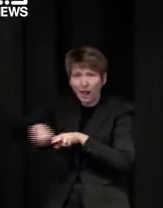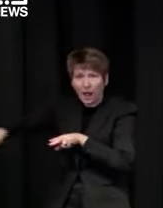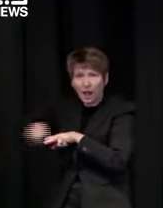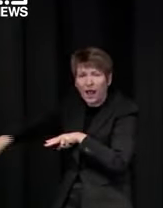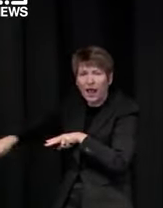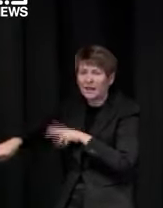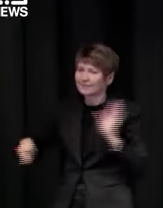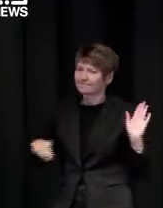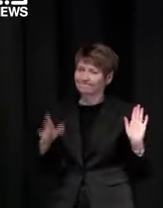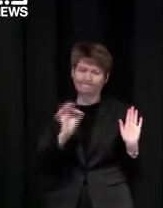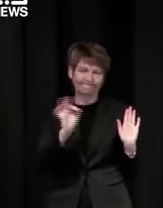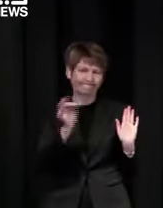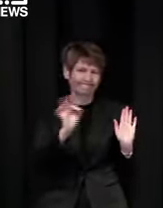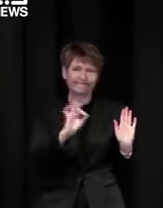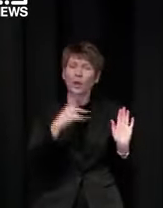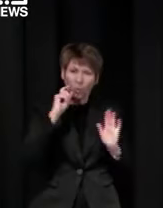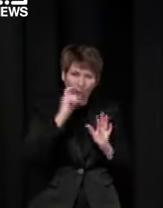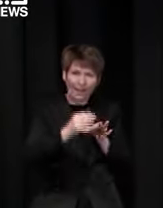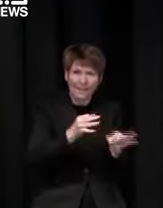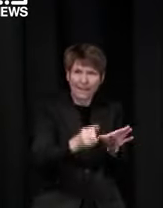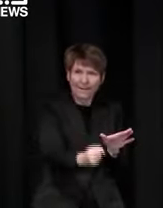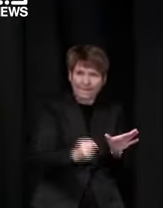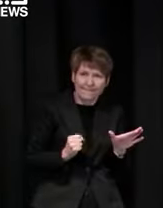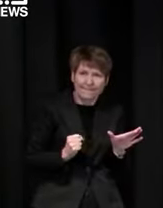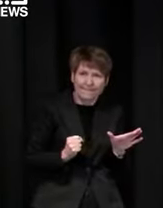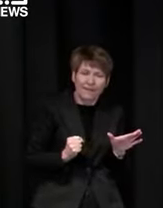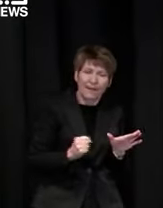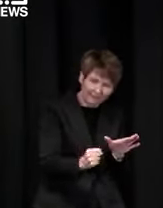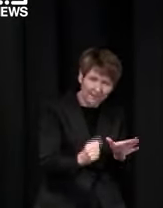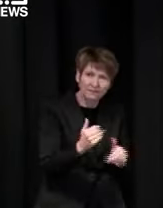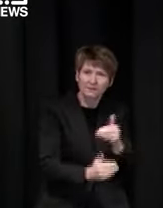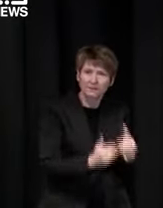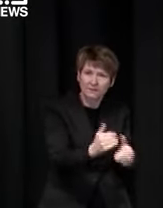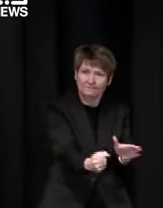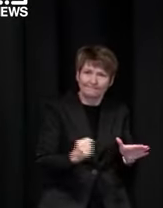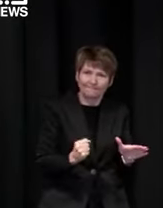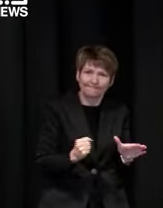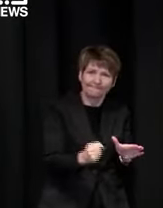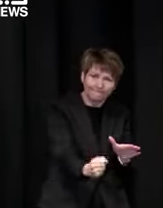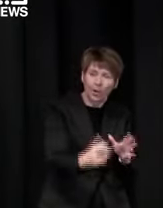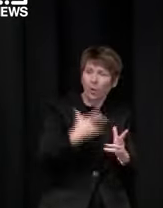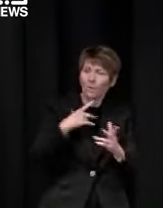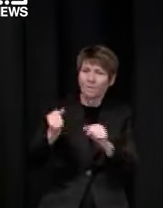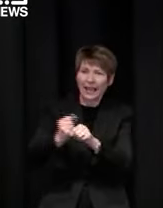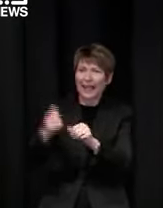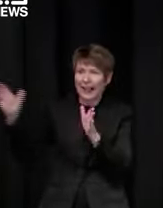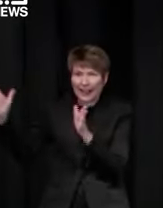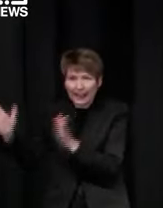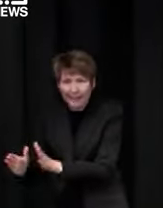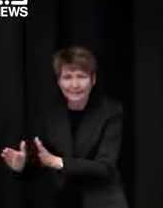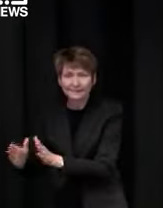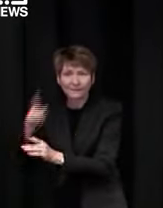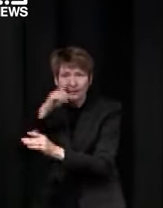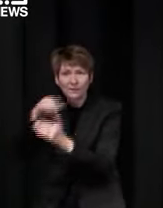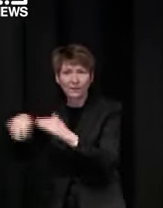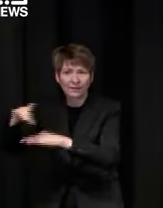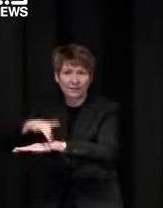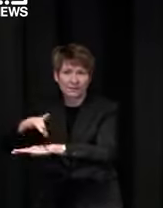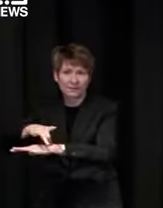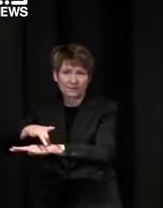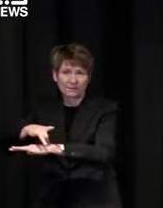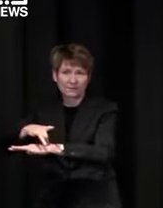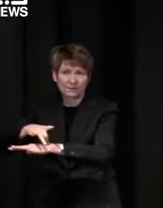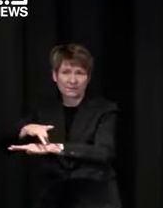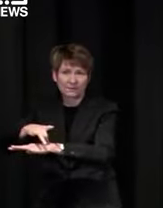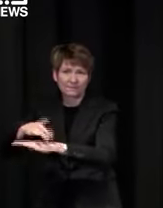consumables and equipment is not an obstacle uh the biggest barrier at the moment is how do we source the